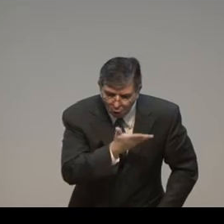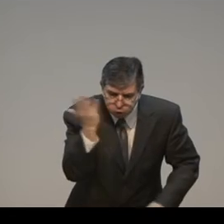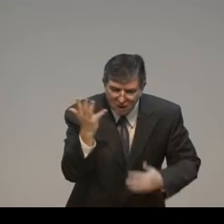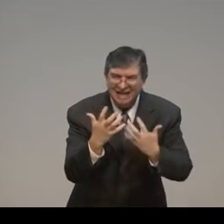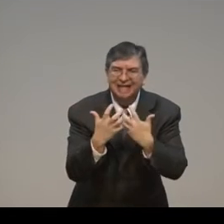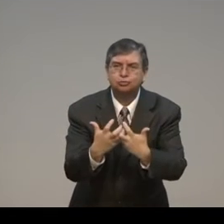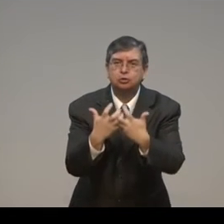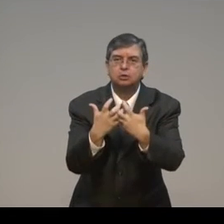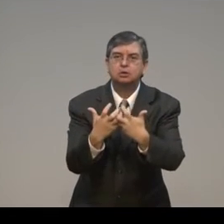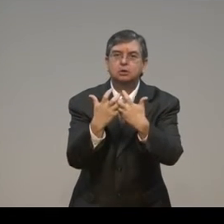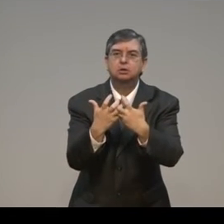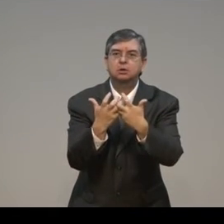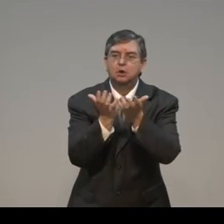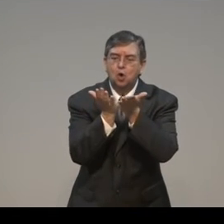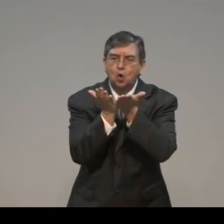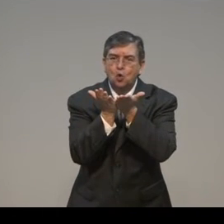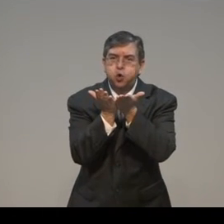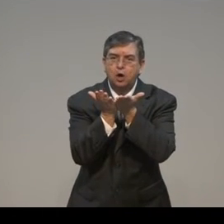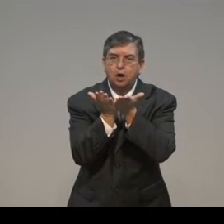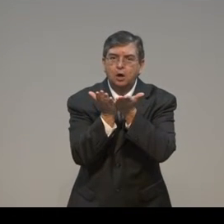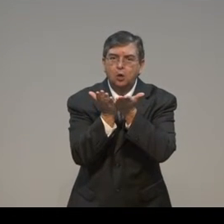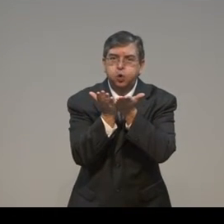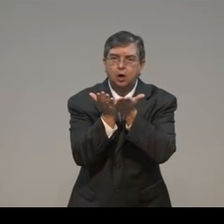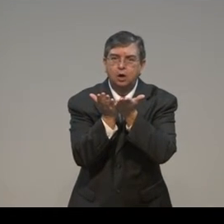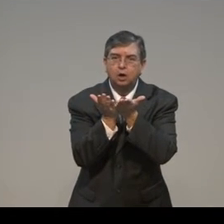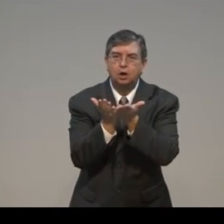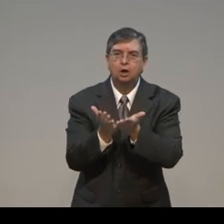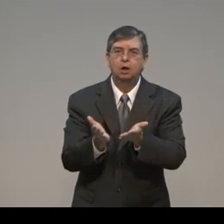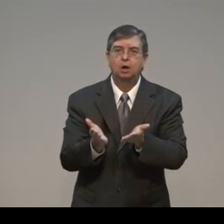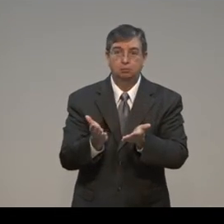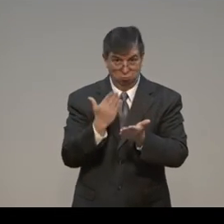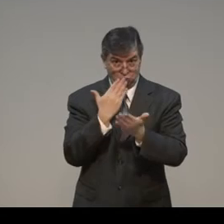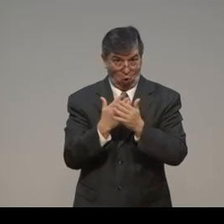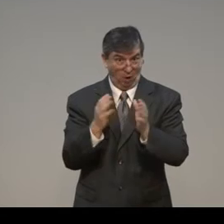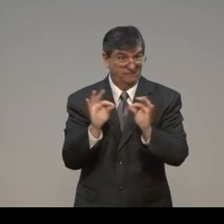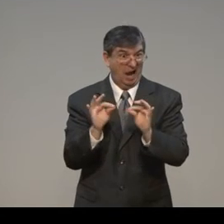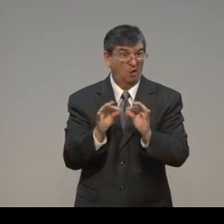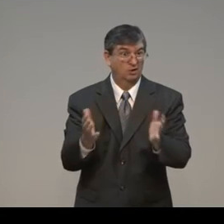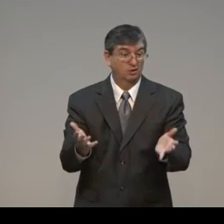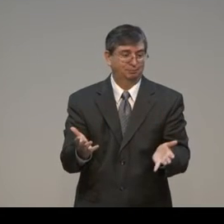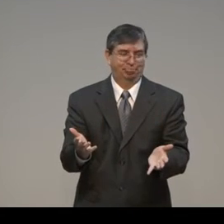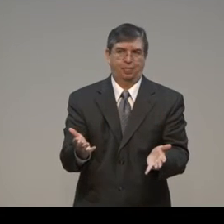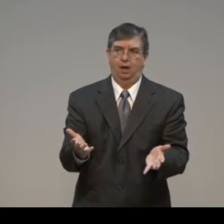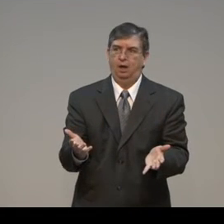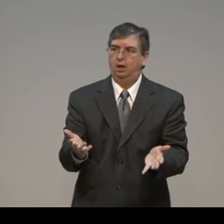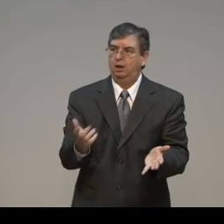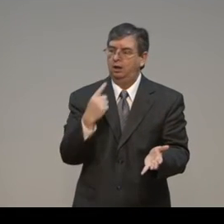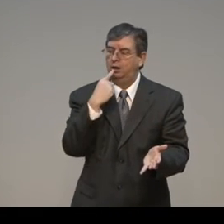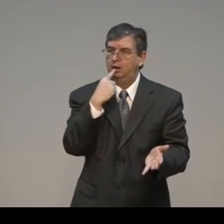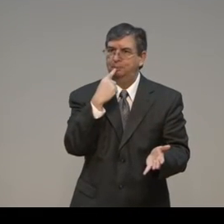And sometimes. Have you ever looked after the hood of one of those cars? what did you raise them and there was no engine? What's the value in